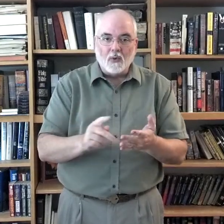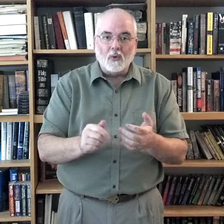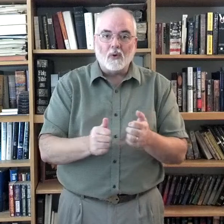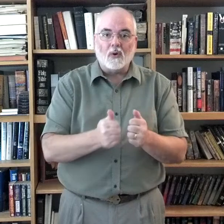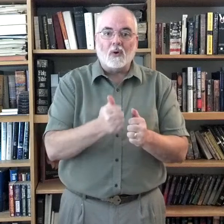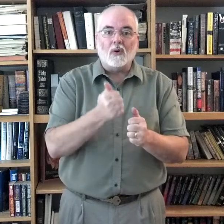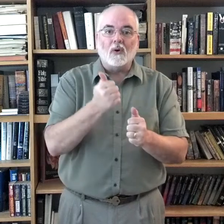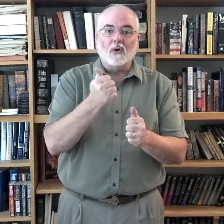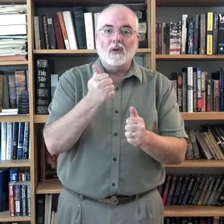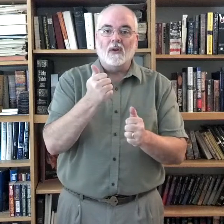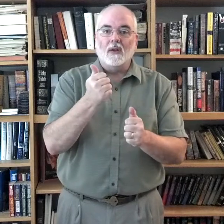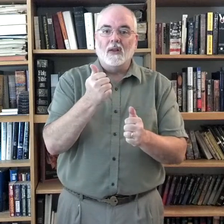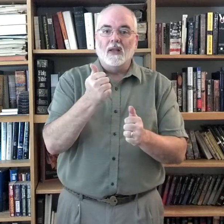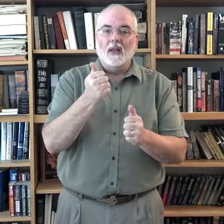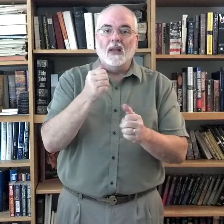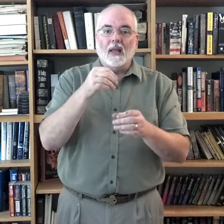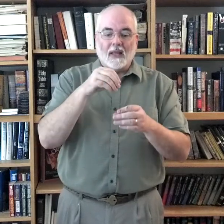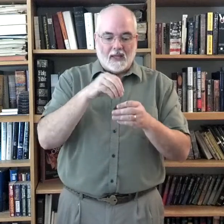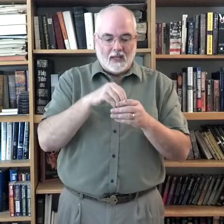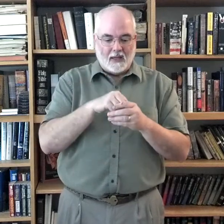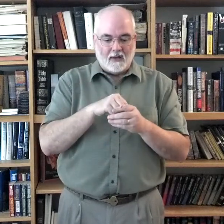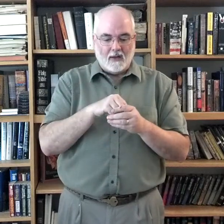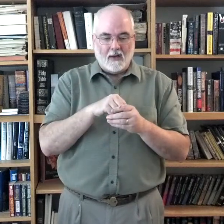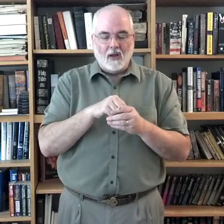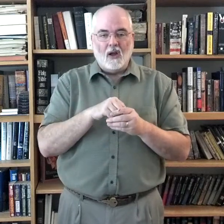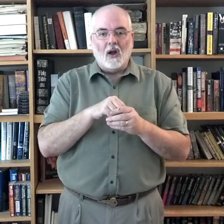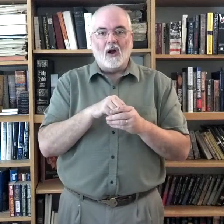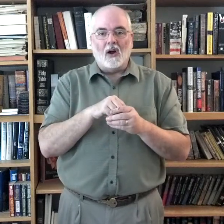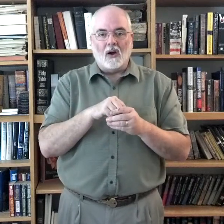-er in heart.